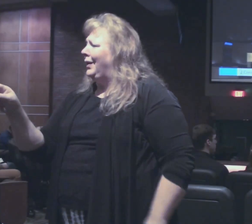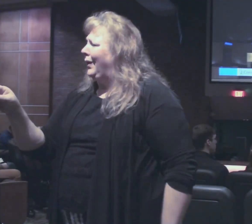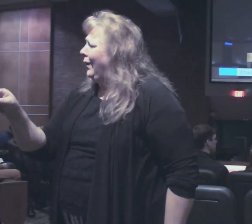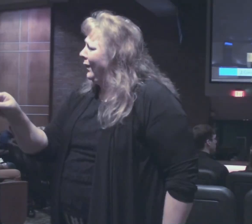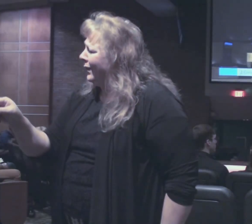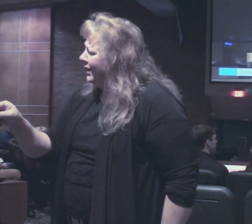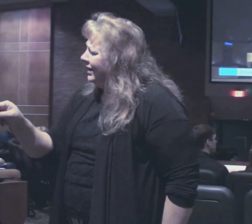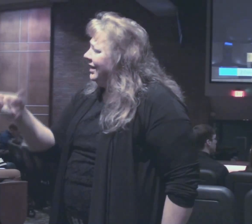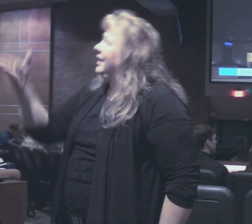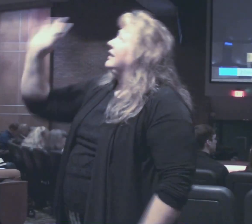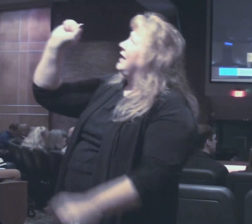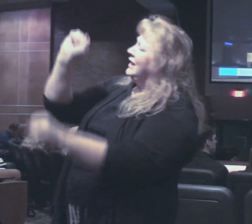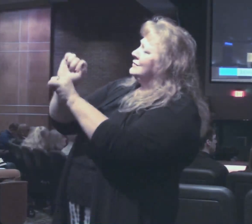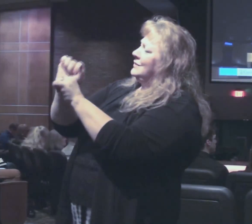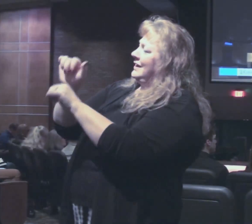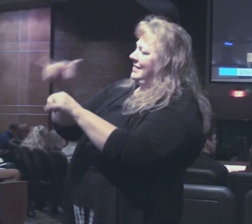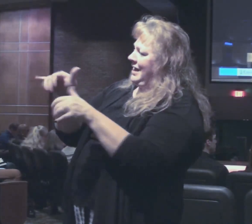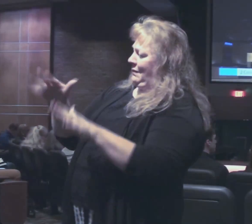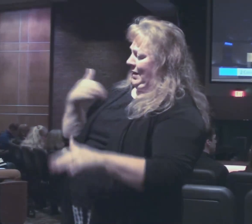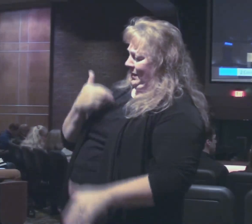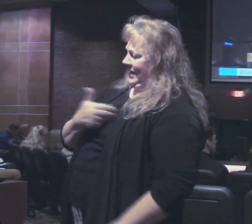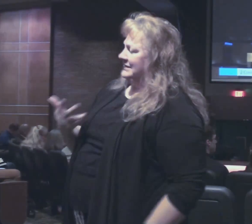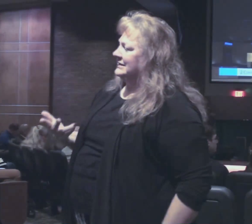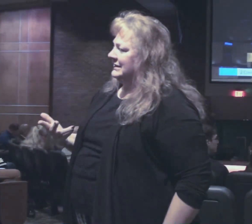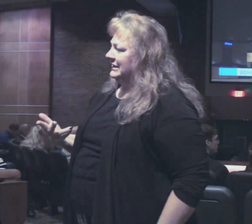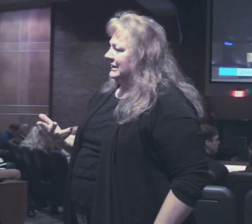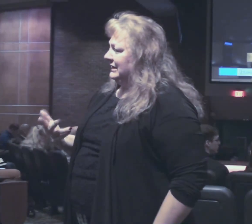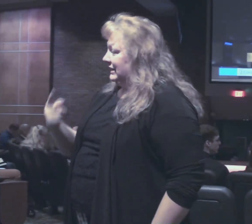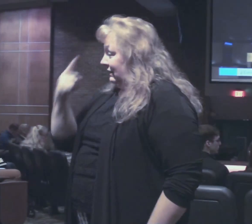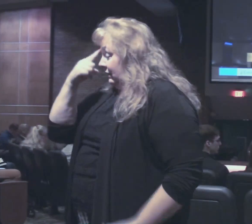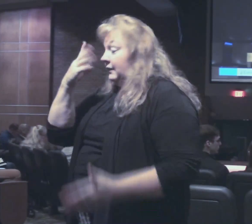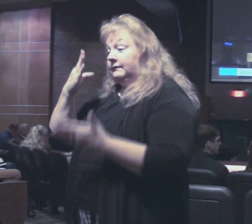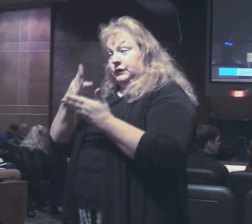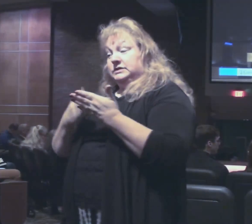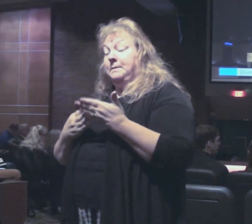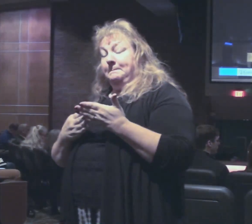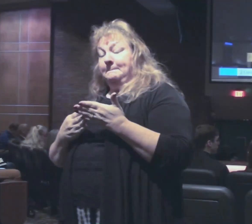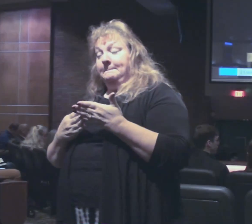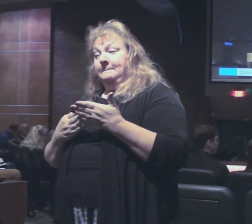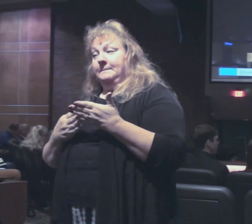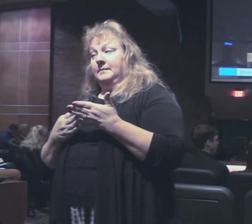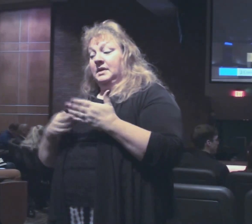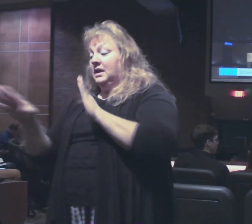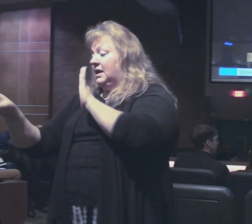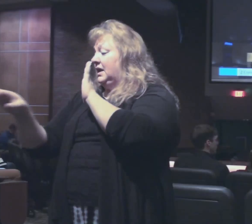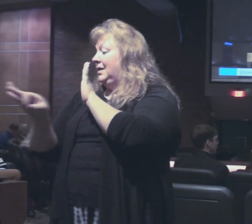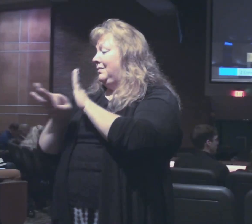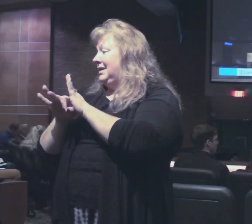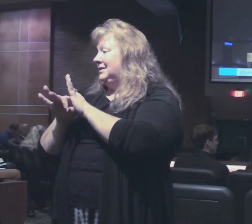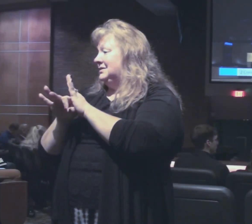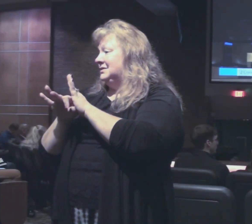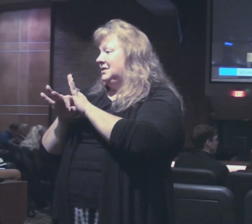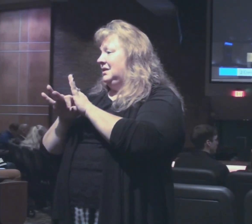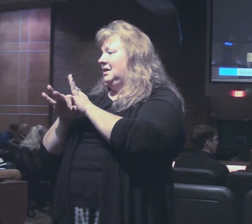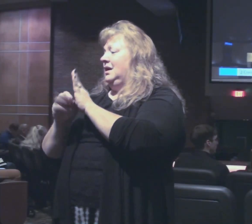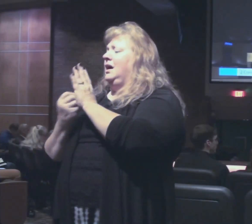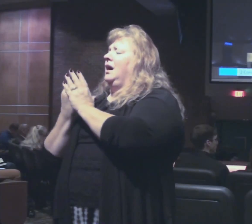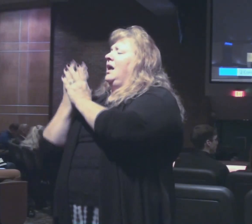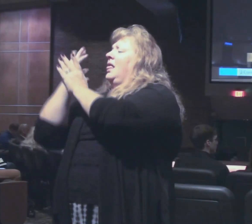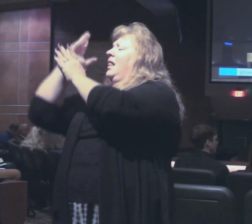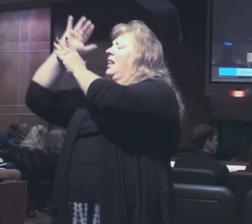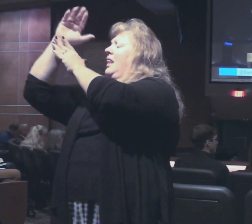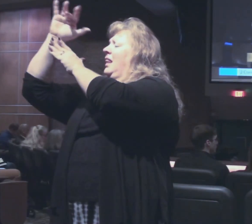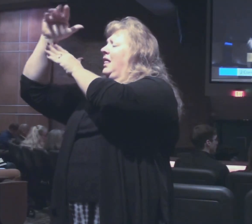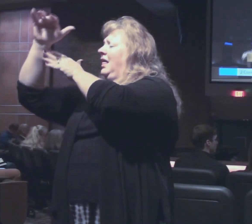that's and God's working that way with us and for some he chooses to give overflowing